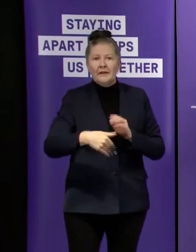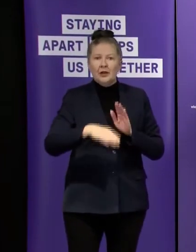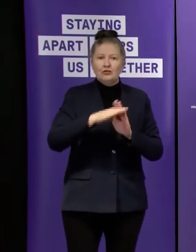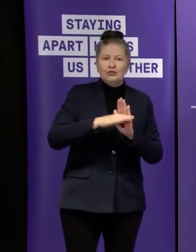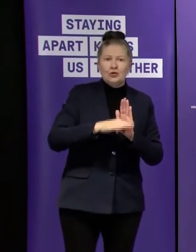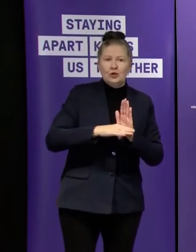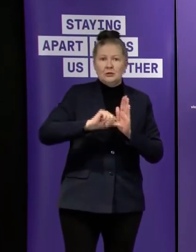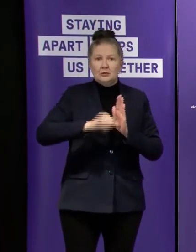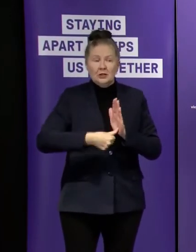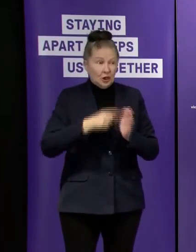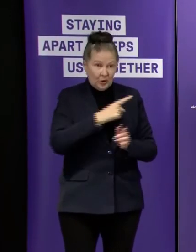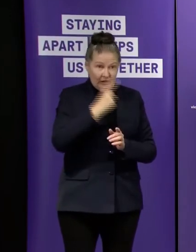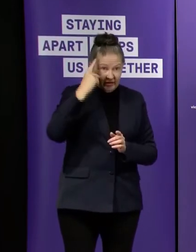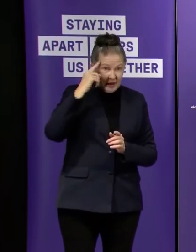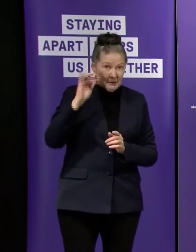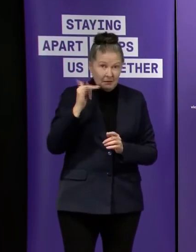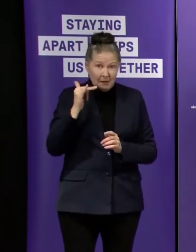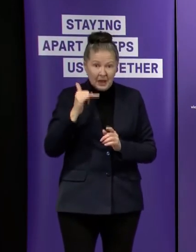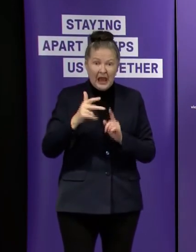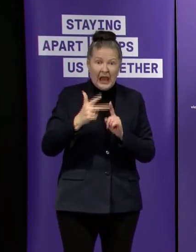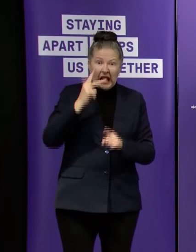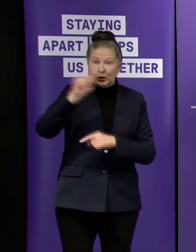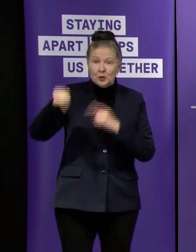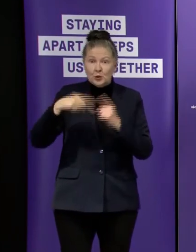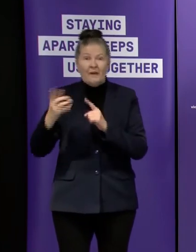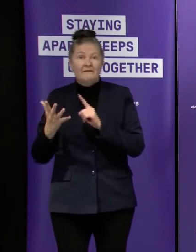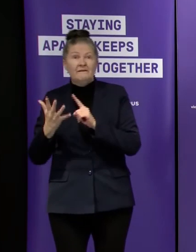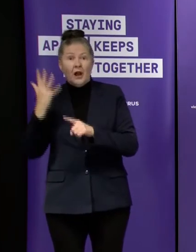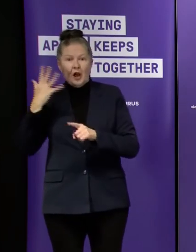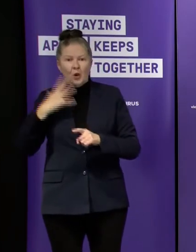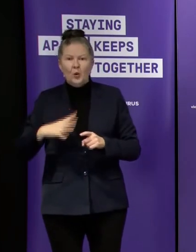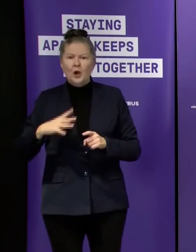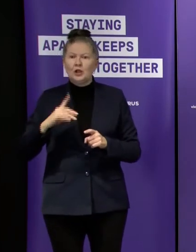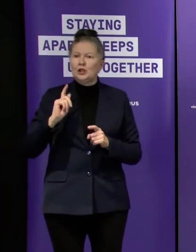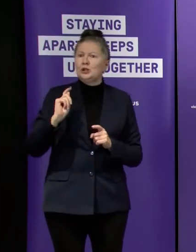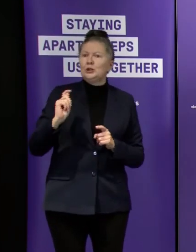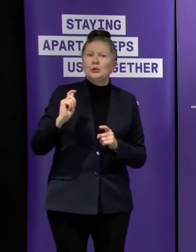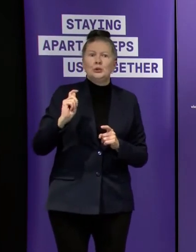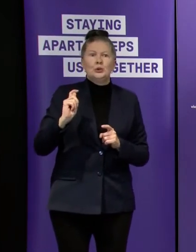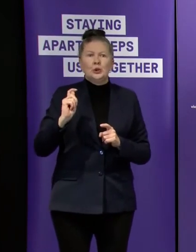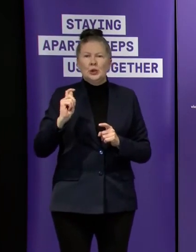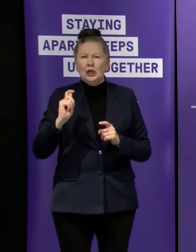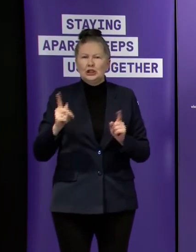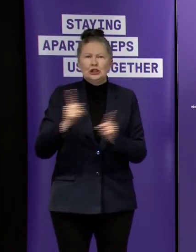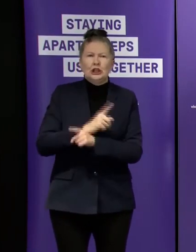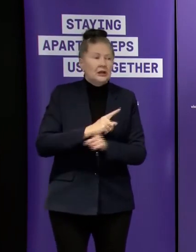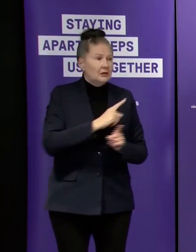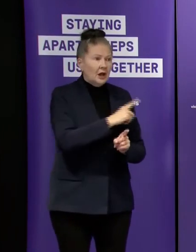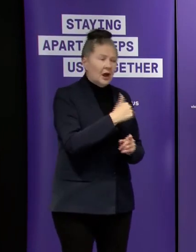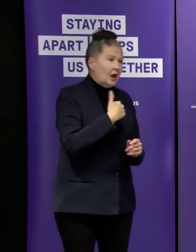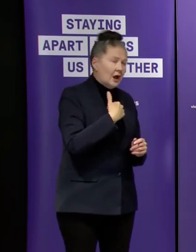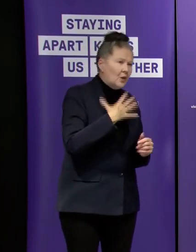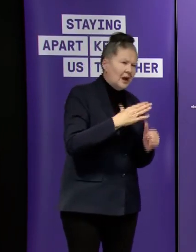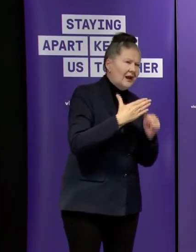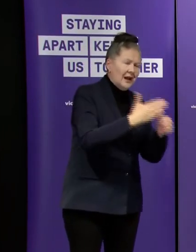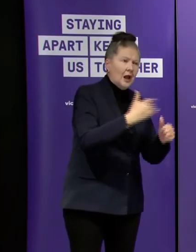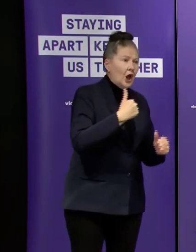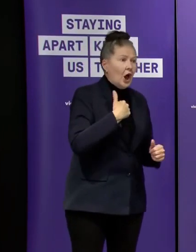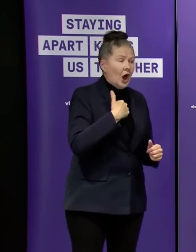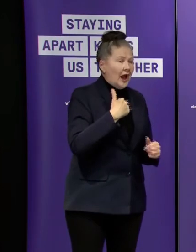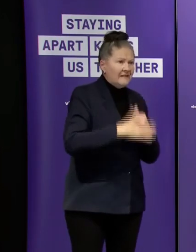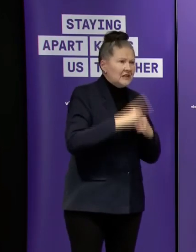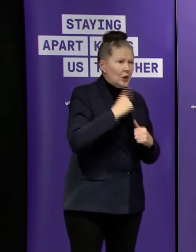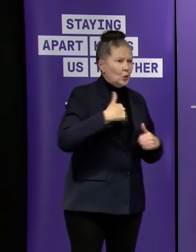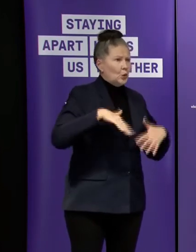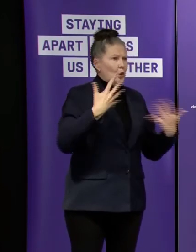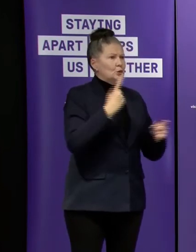the curfew might be lifted a little bit earlier alex i'll just say it's not it's not that i don't want to talk about it um we've spent many days talking about restrictions and